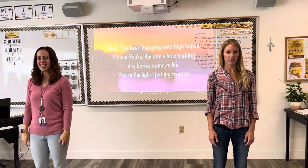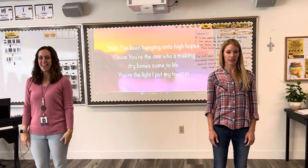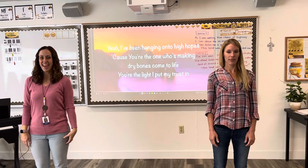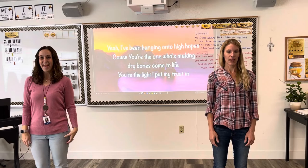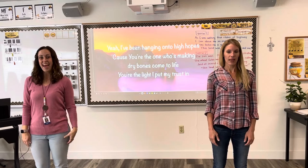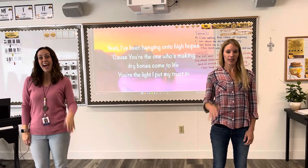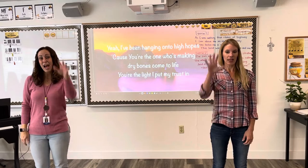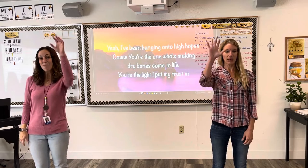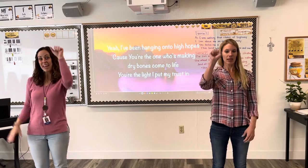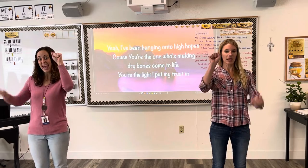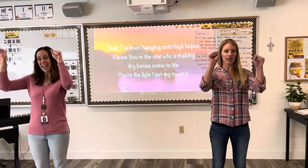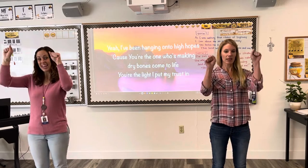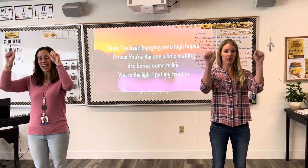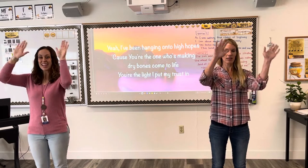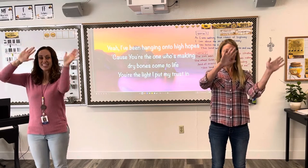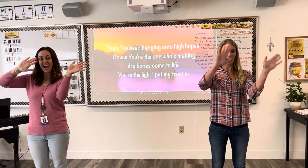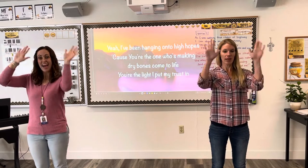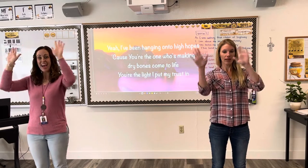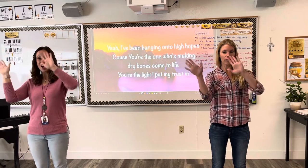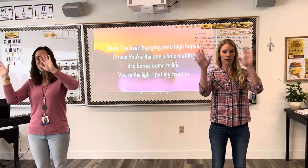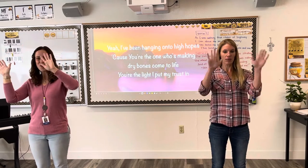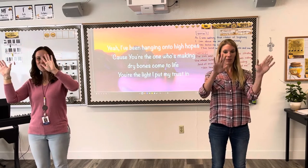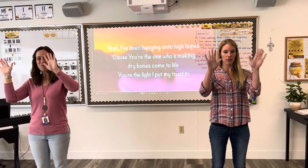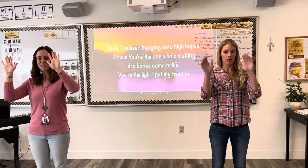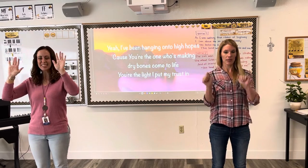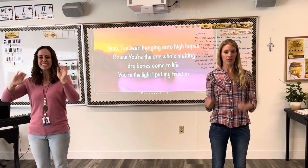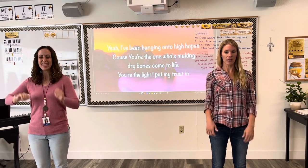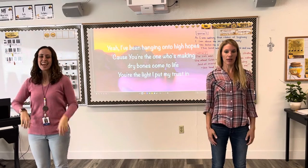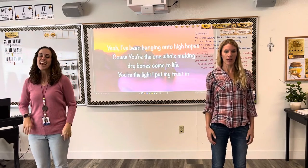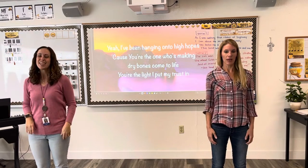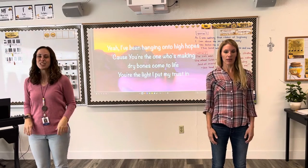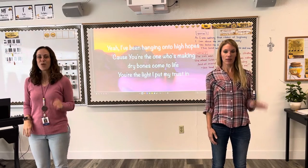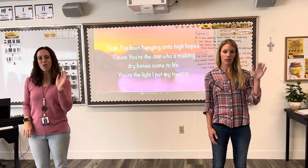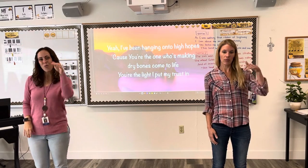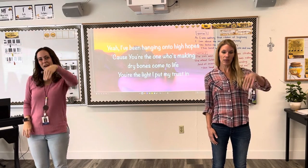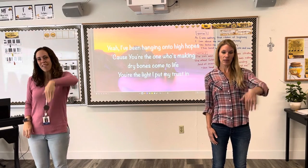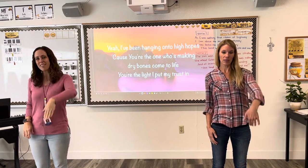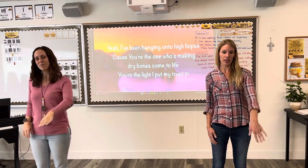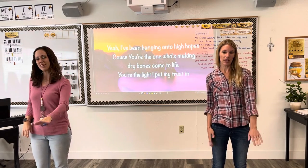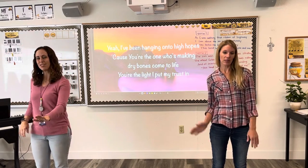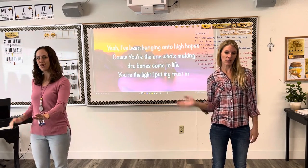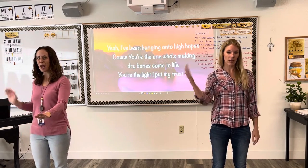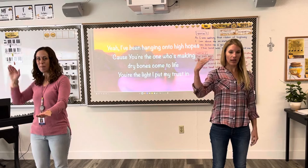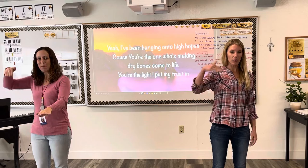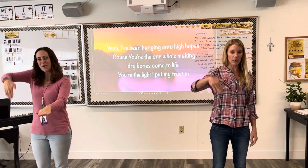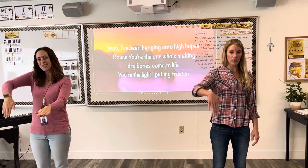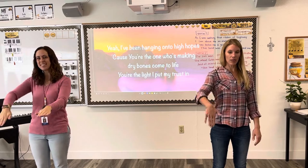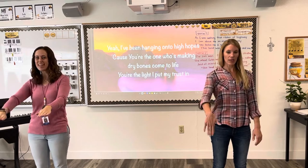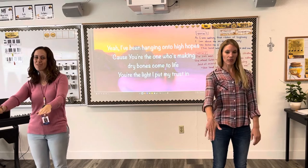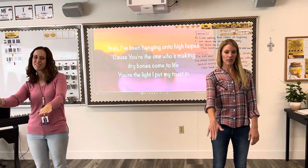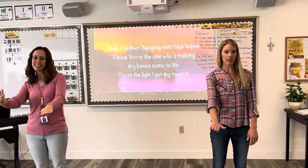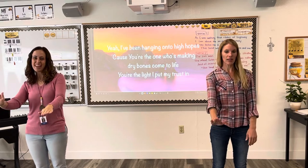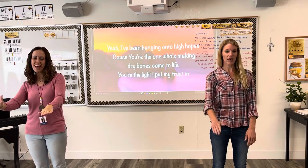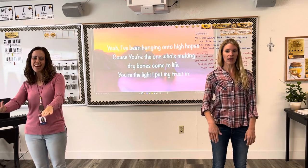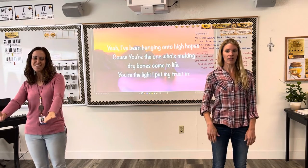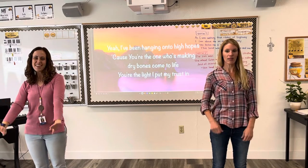Yeah, I've been hanging on the high hopes Cause you're the one who's making dry bones Come to life,